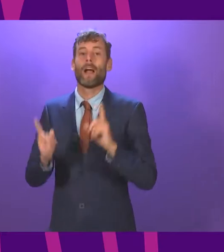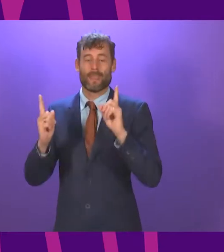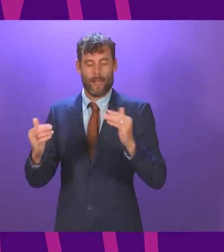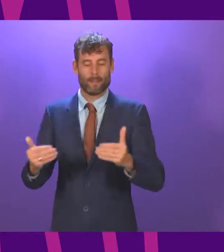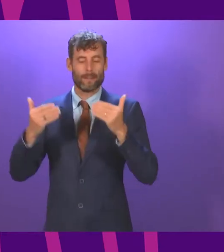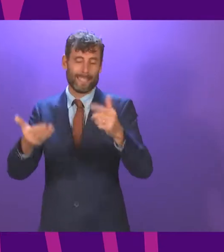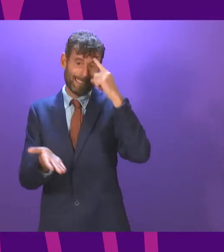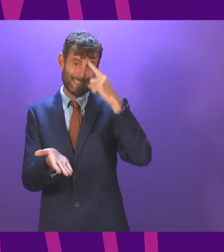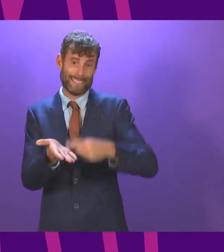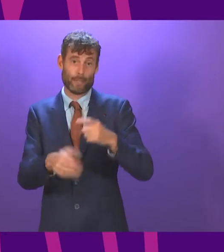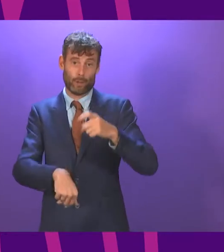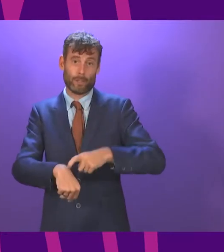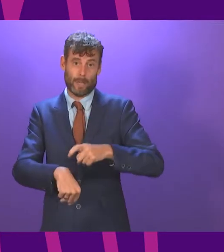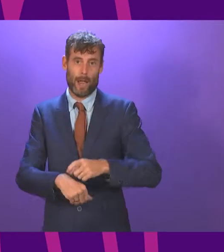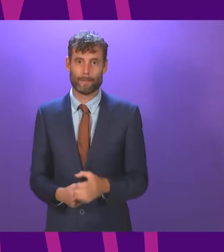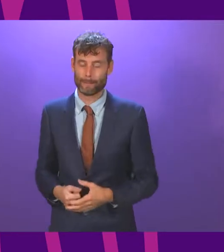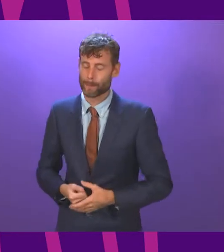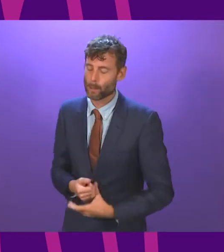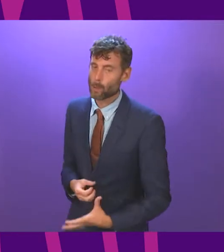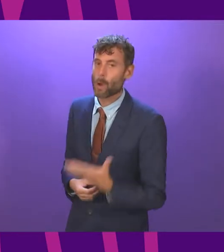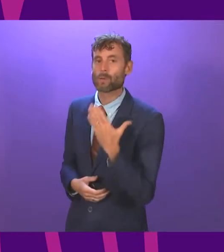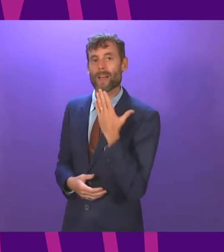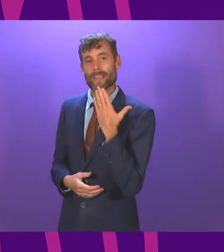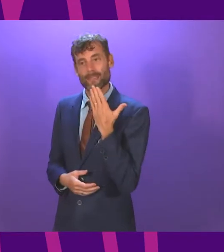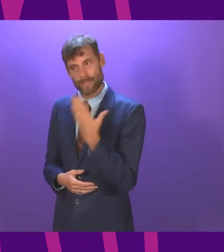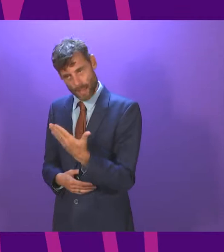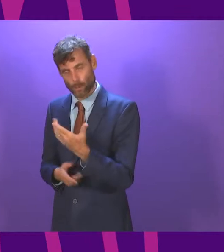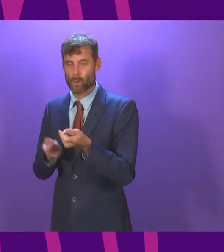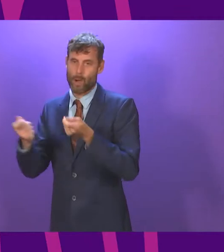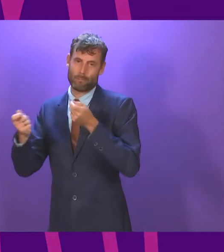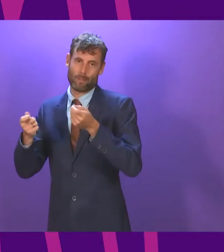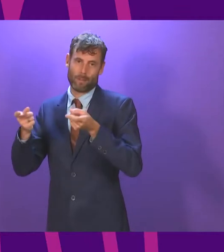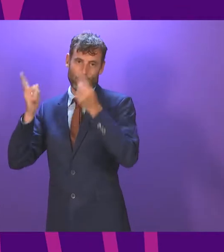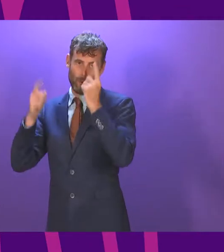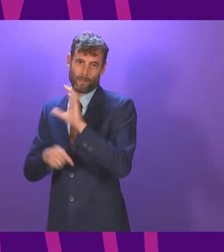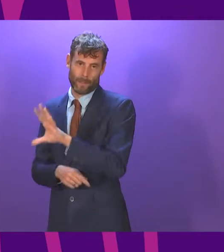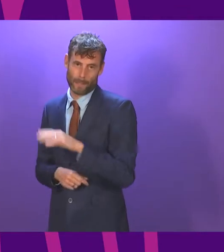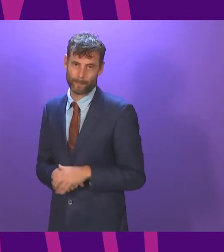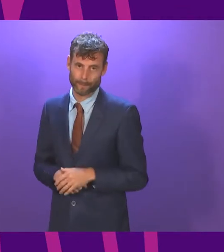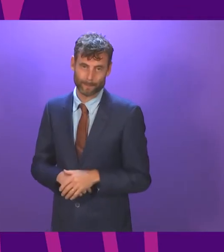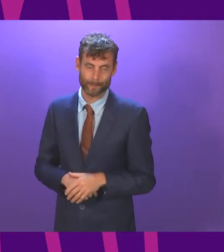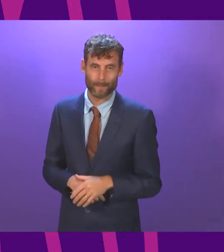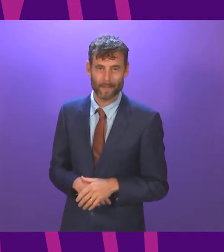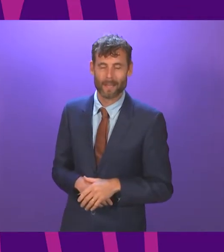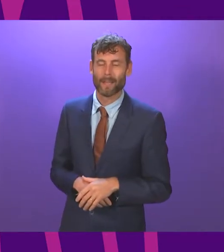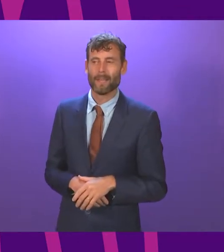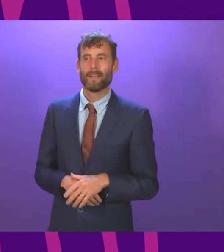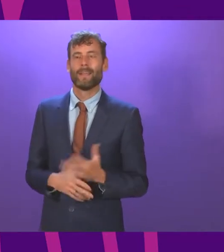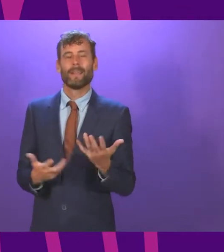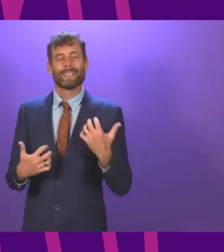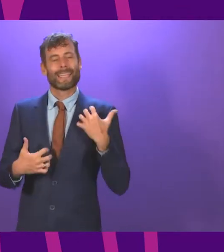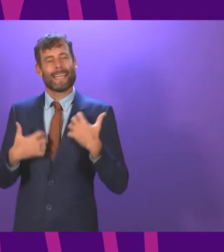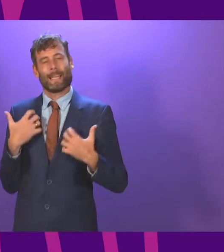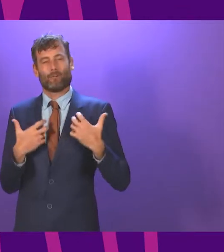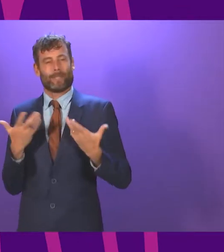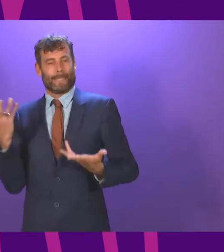time. Deputy First Minister, thank you. Thank you, Besideing Officer. And there's been an interesting point at the heart of this